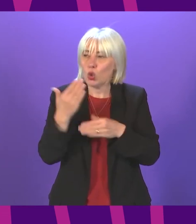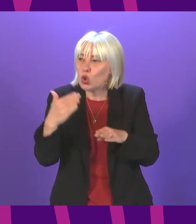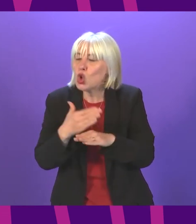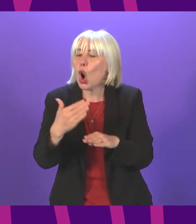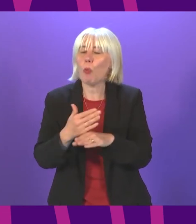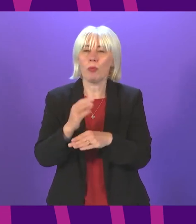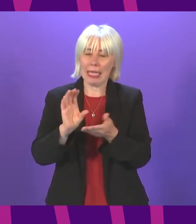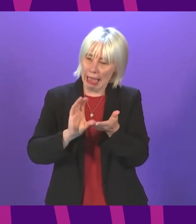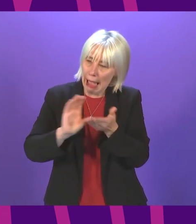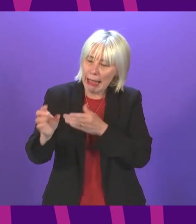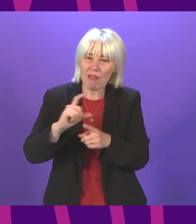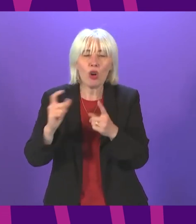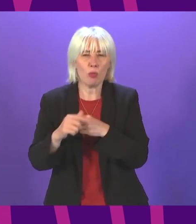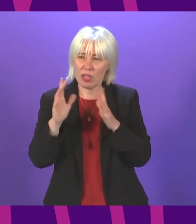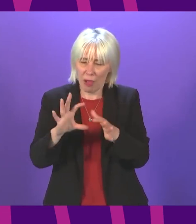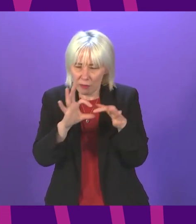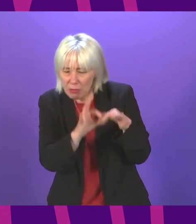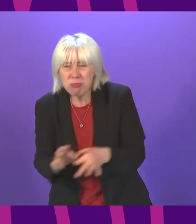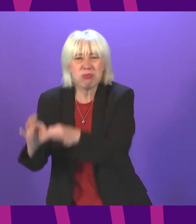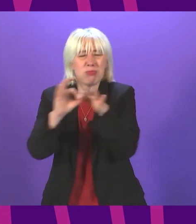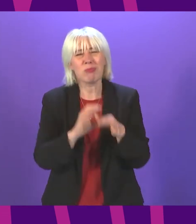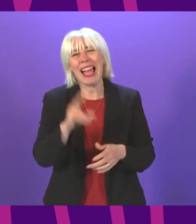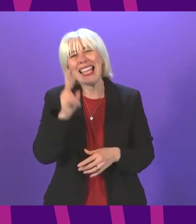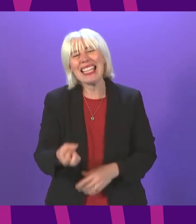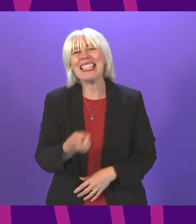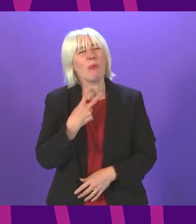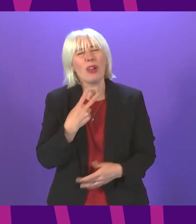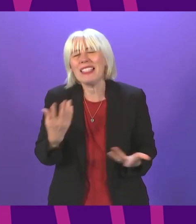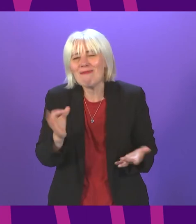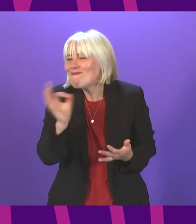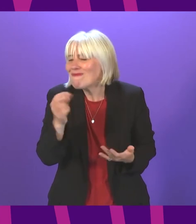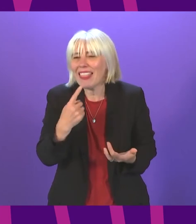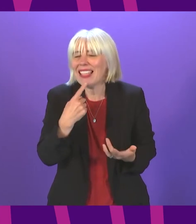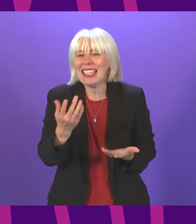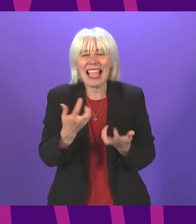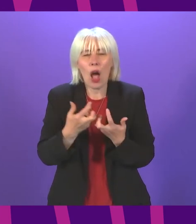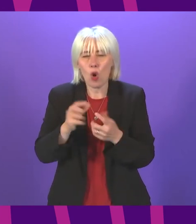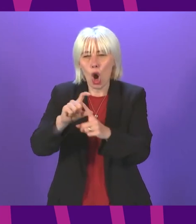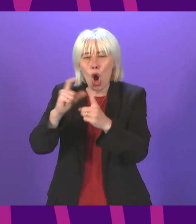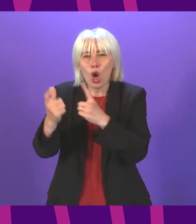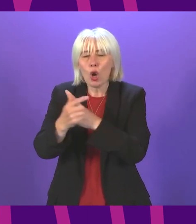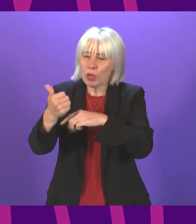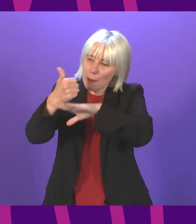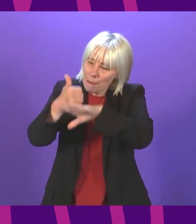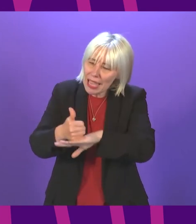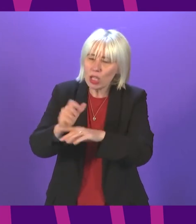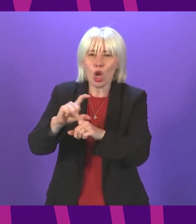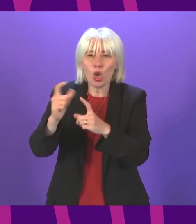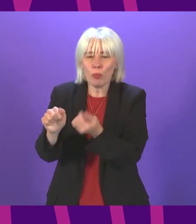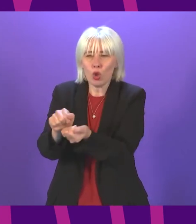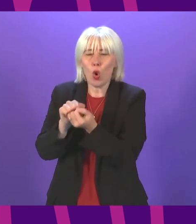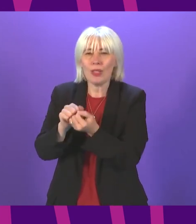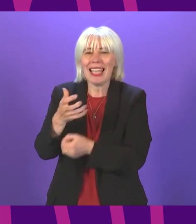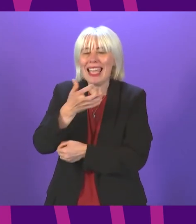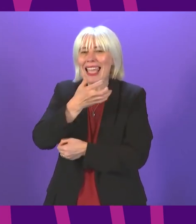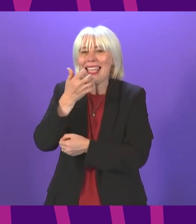our communities and that's why again I was disappointed not to hear about the development of community-based and community-owned heat